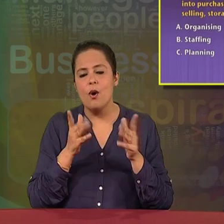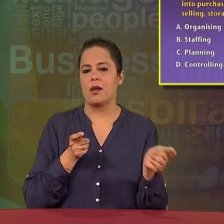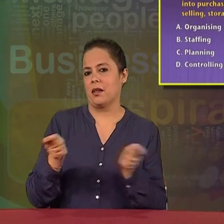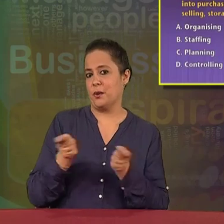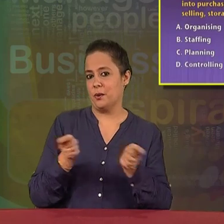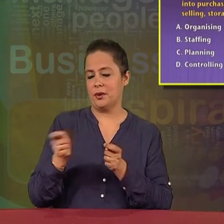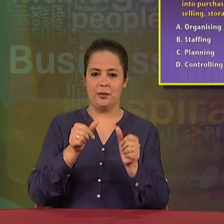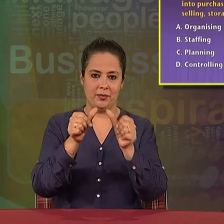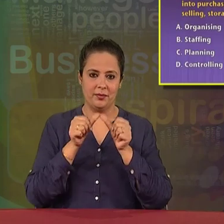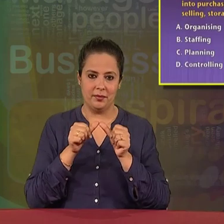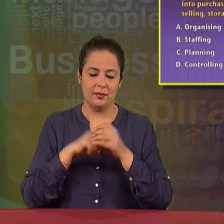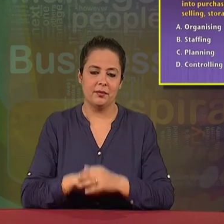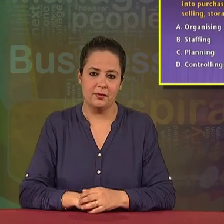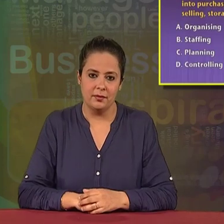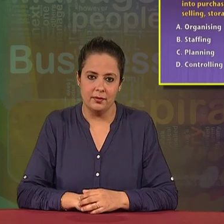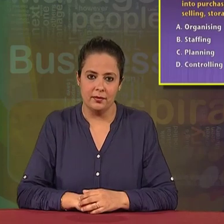D, controlling.